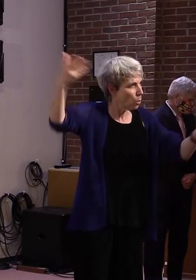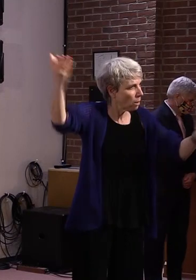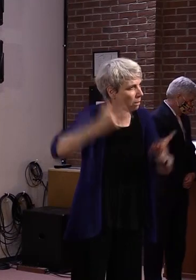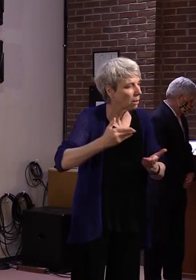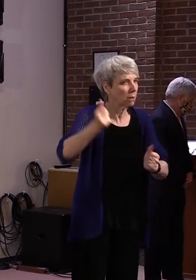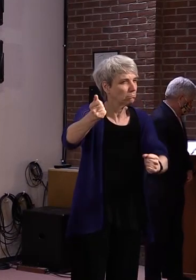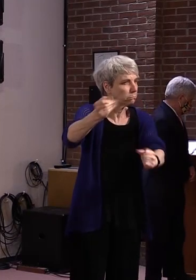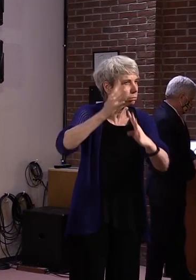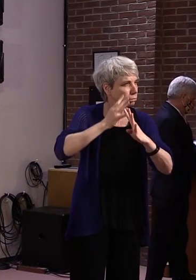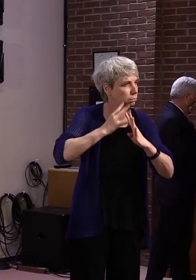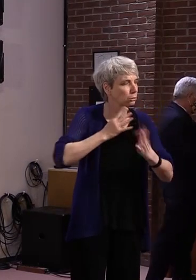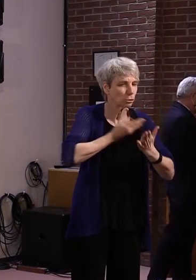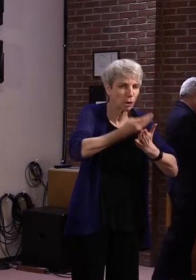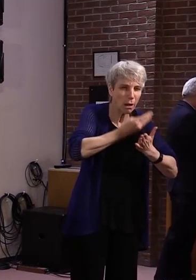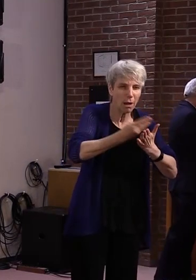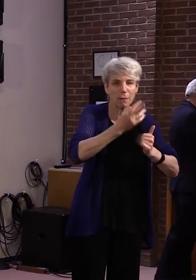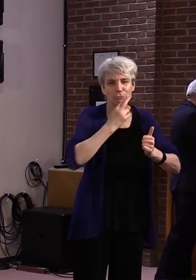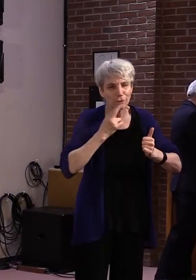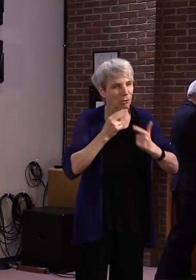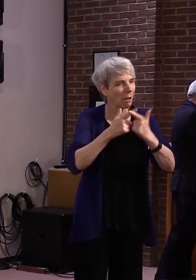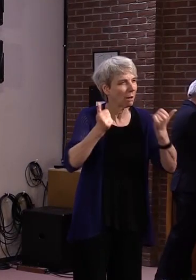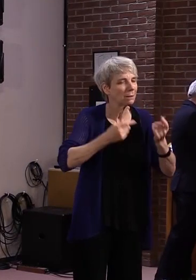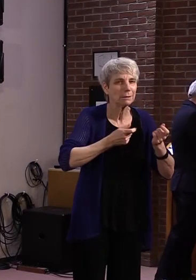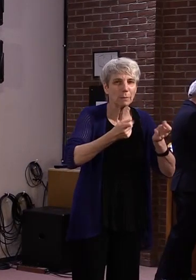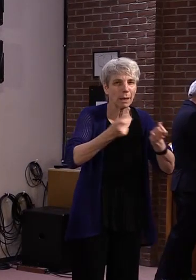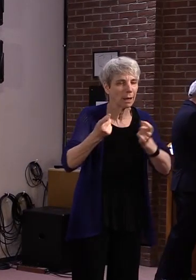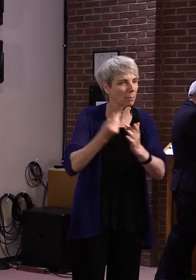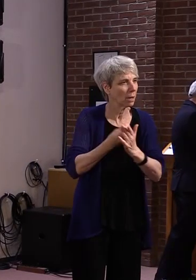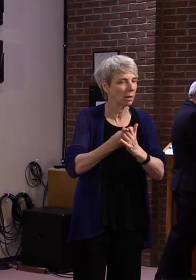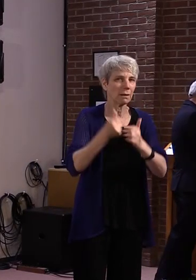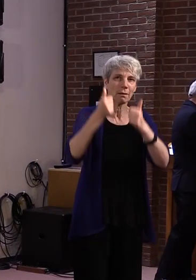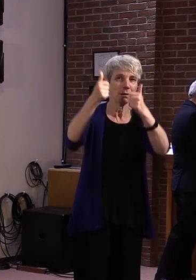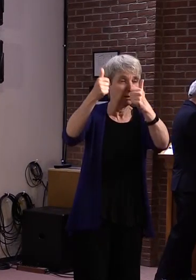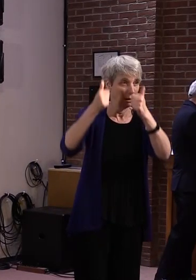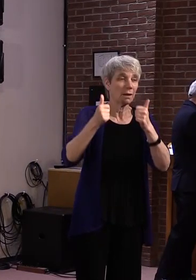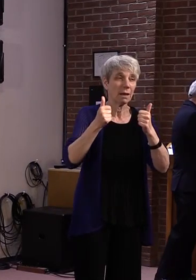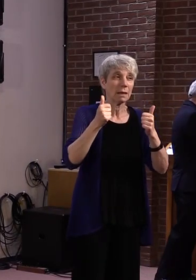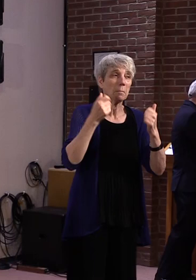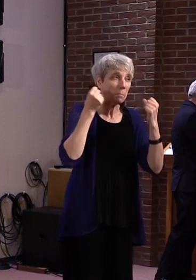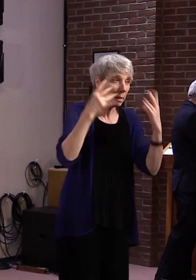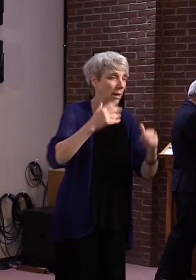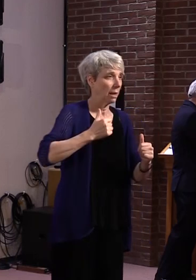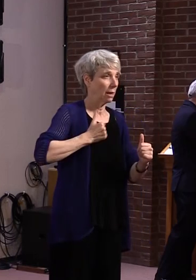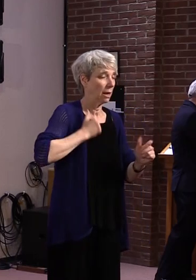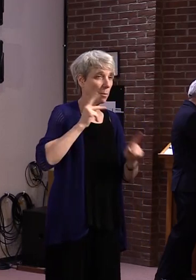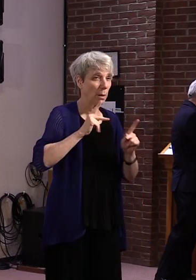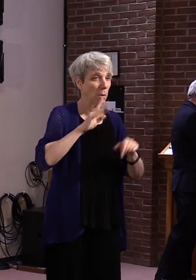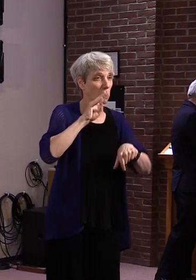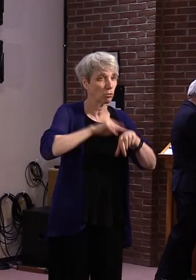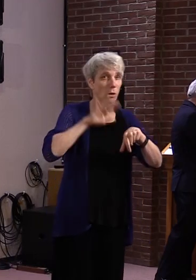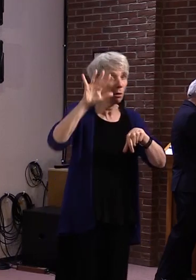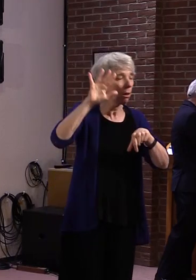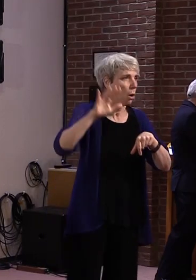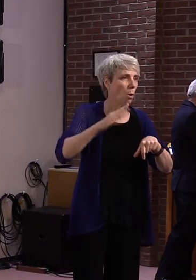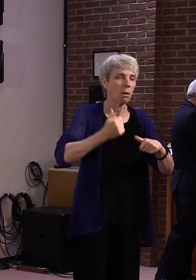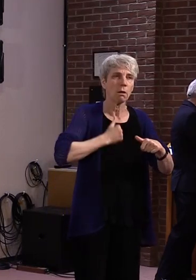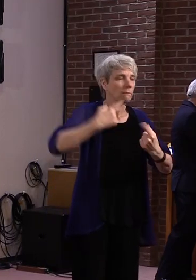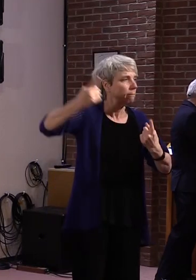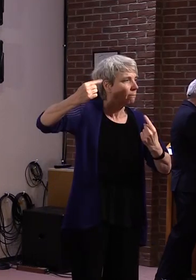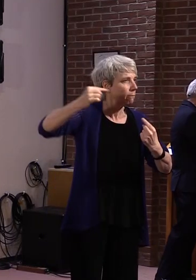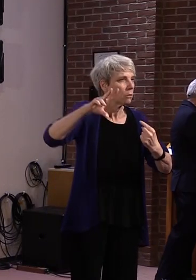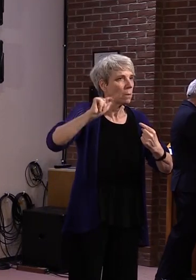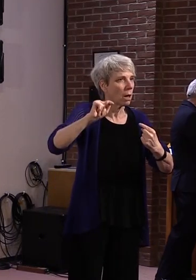don't experience. I mean, we seem to be a destination for many in the Montreal area and Quebec in general,